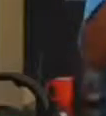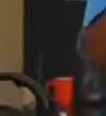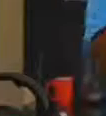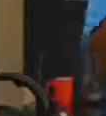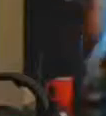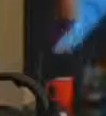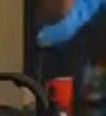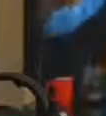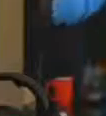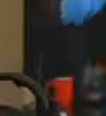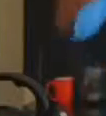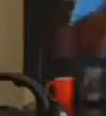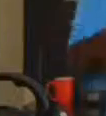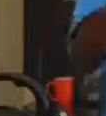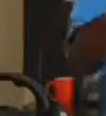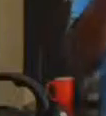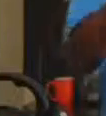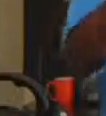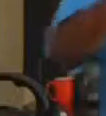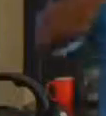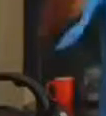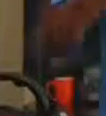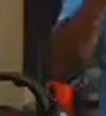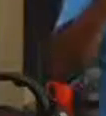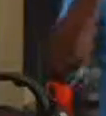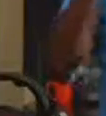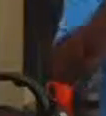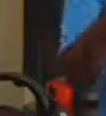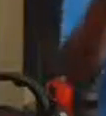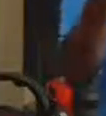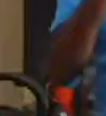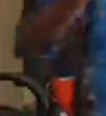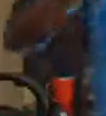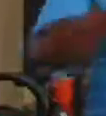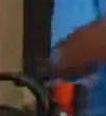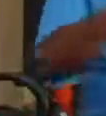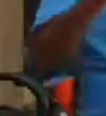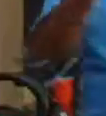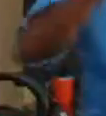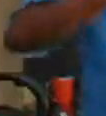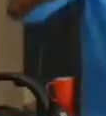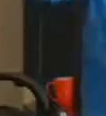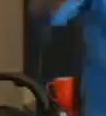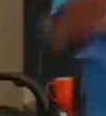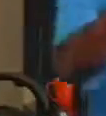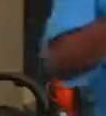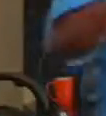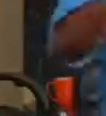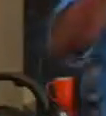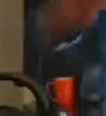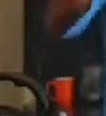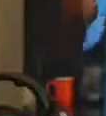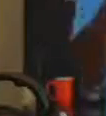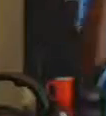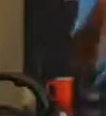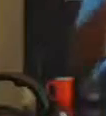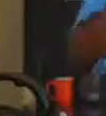which will see the government developing new training and apprenticeship programs and also